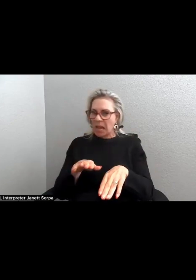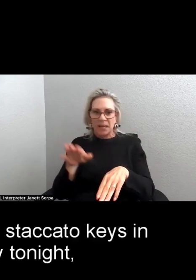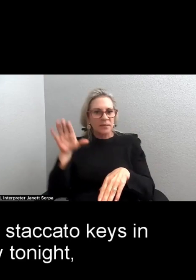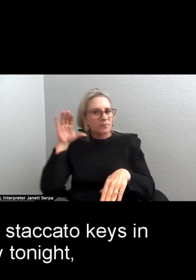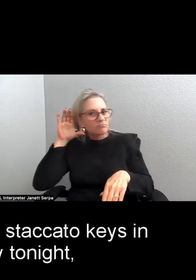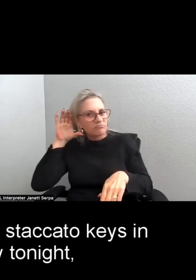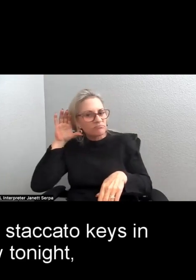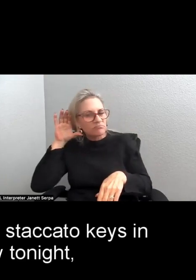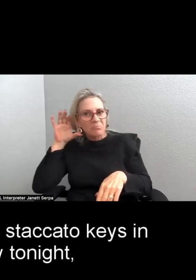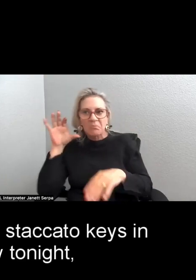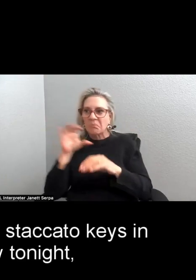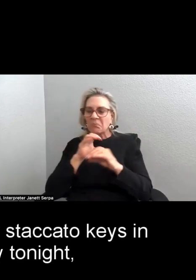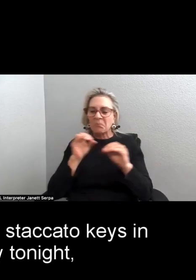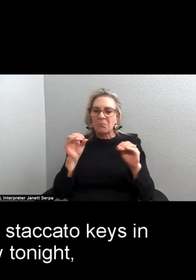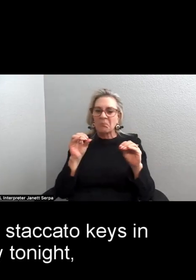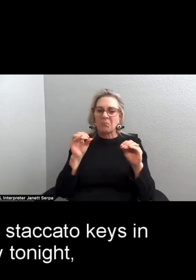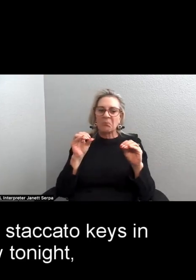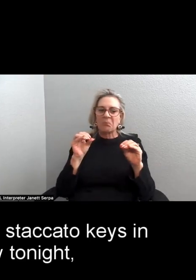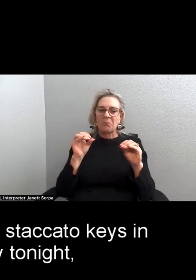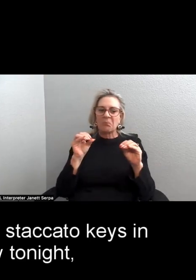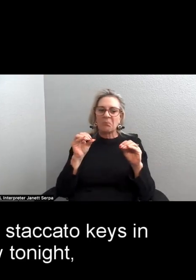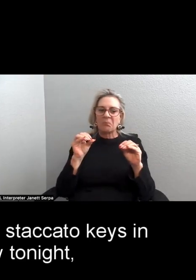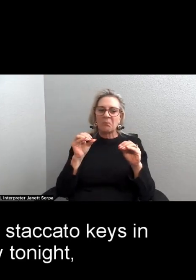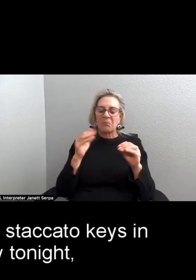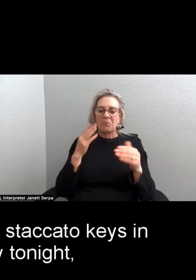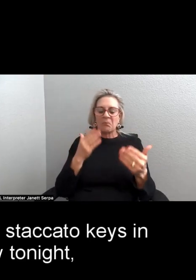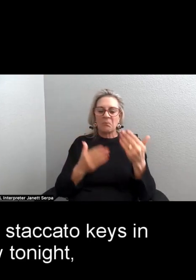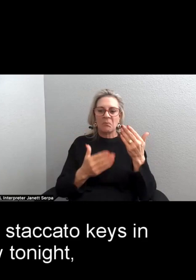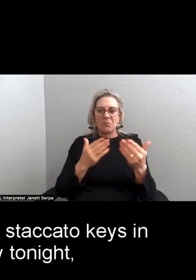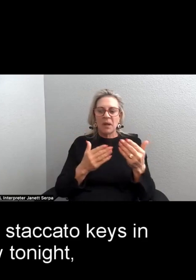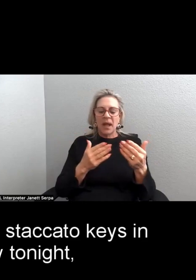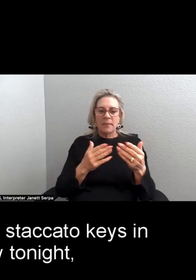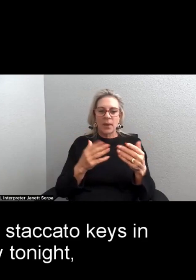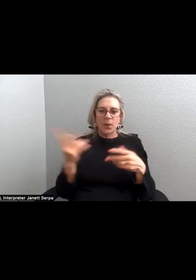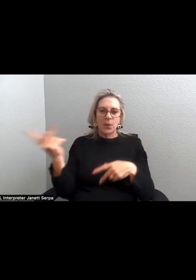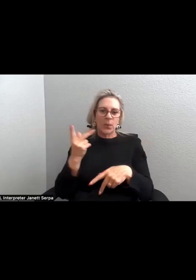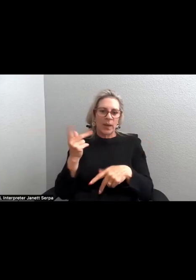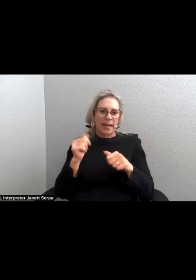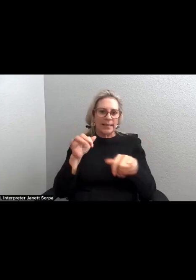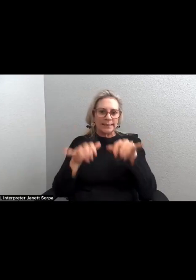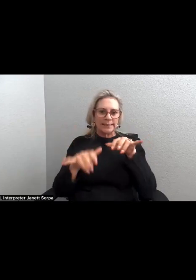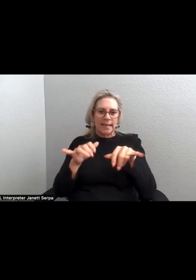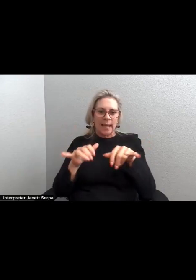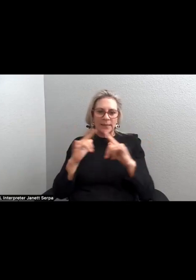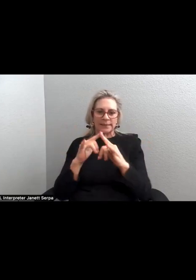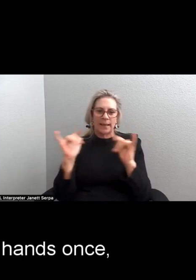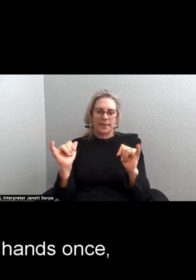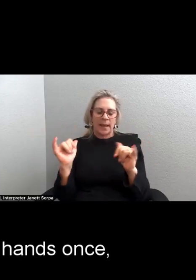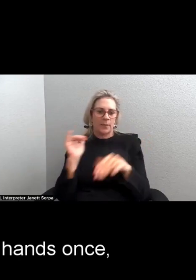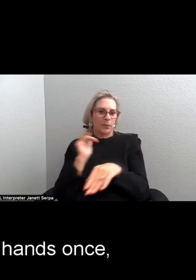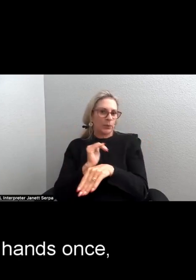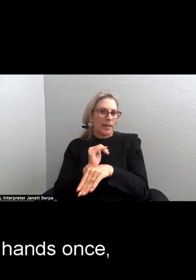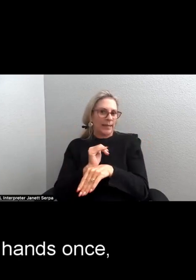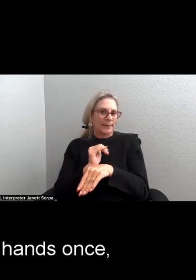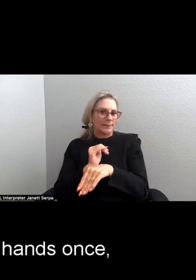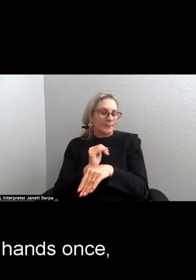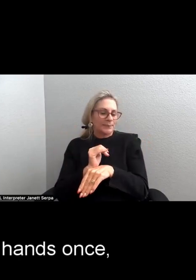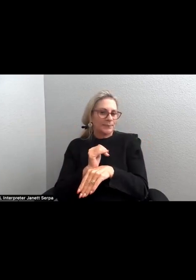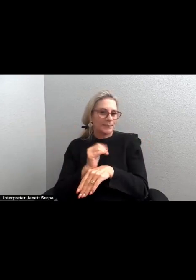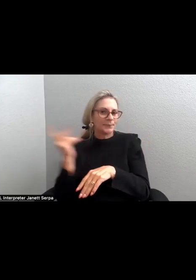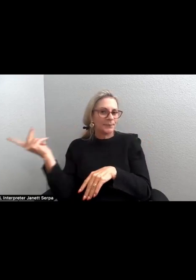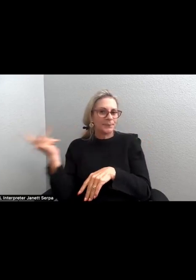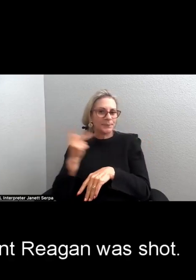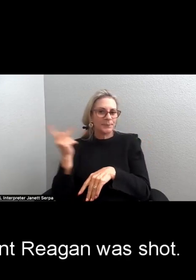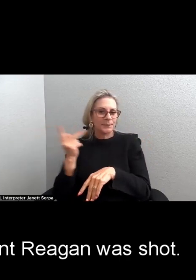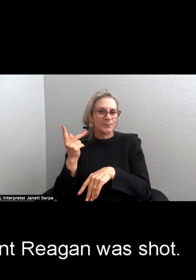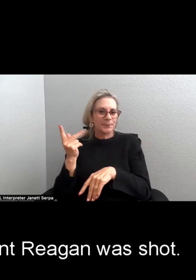Maybe we'll hit our staccato keys in synchrony tonight. He and I held hands